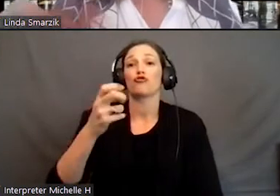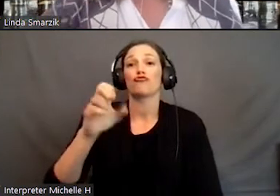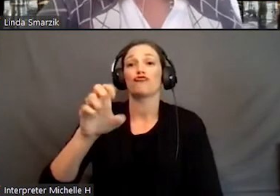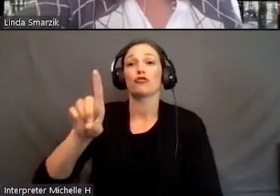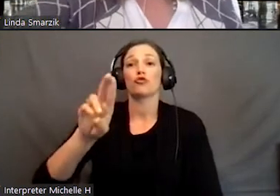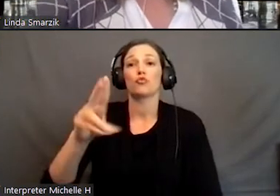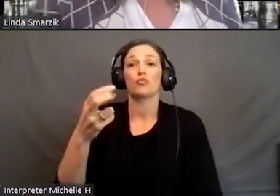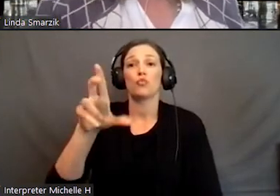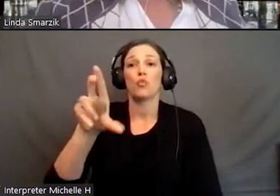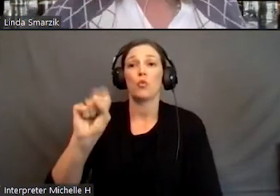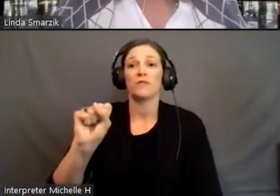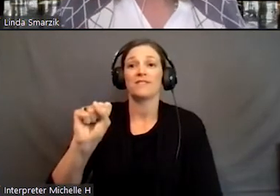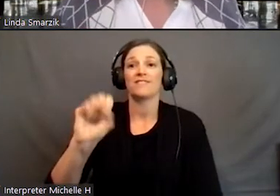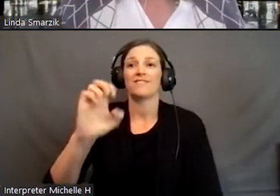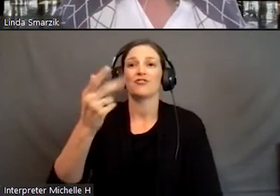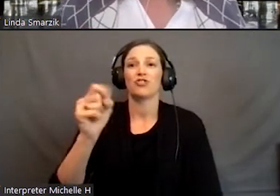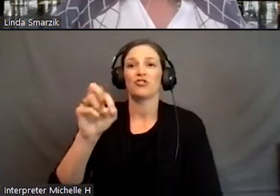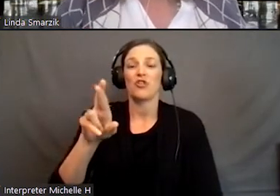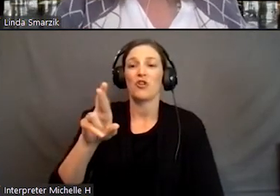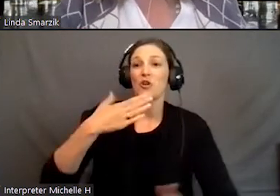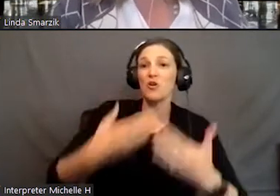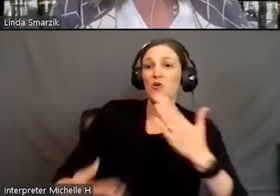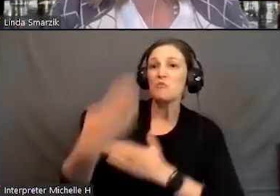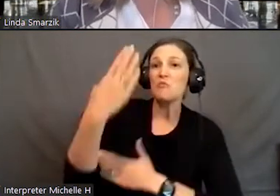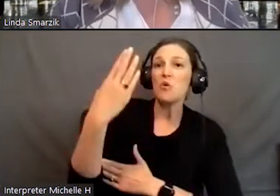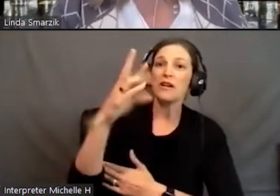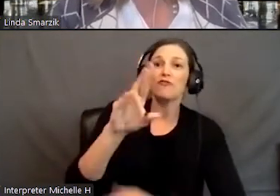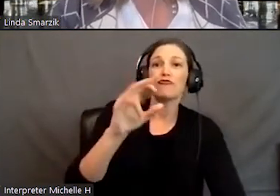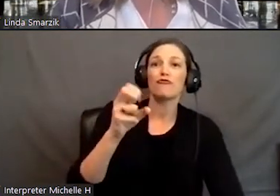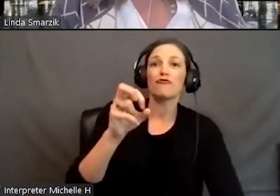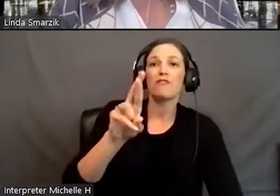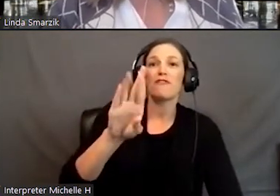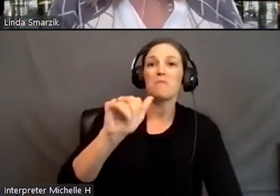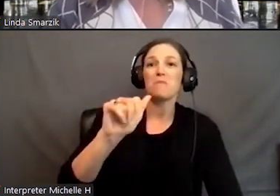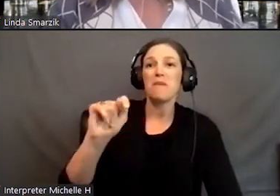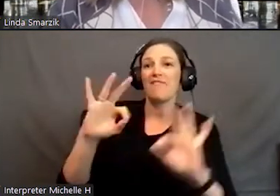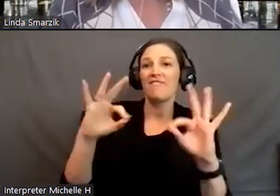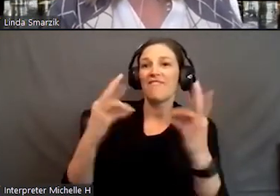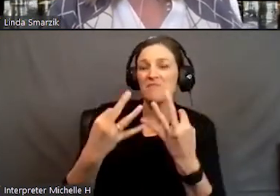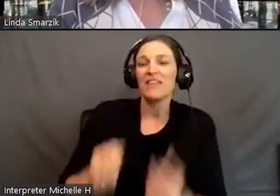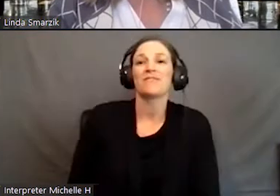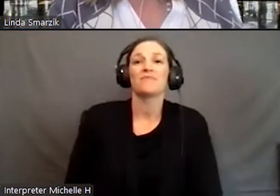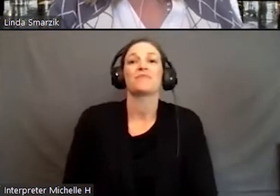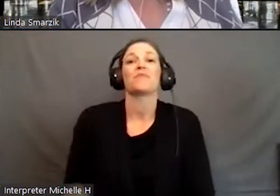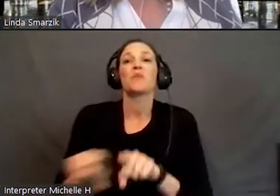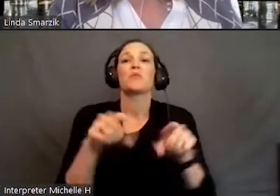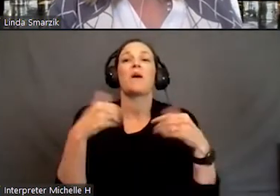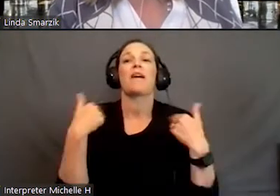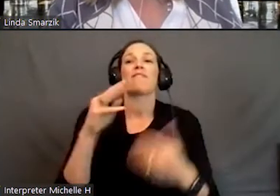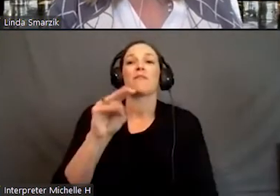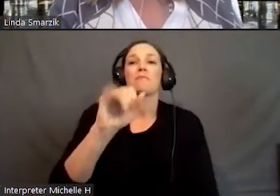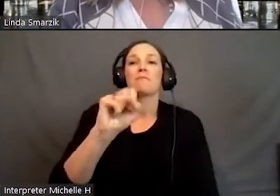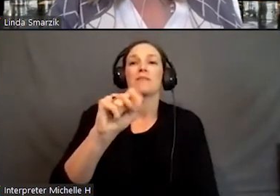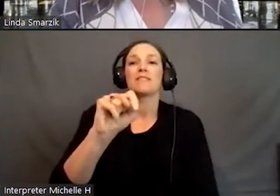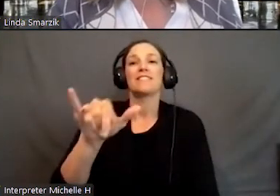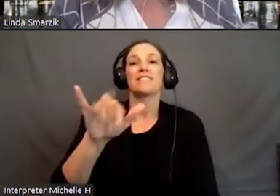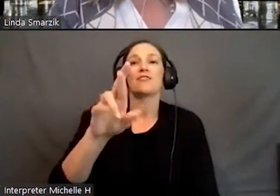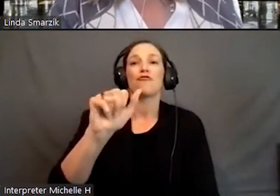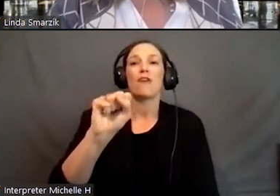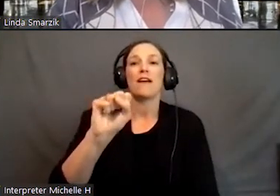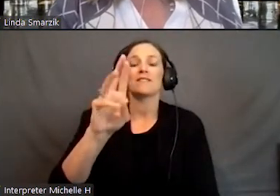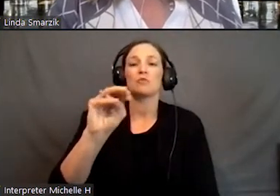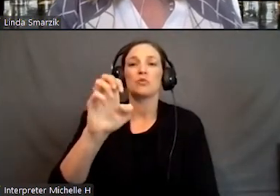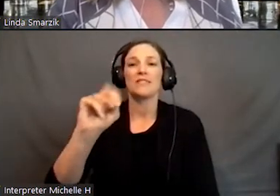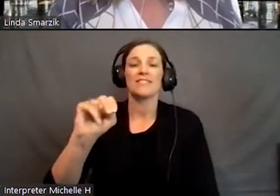Good morning, Riverbats family. We also have Misty Rasmussen. She's our QEP Co-Chair and